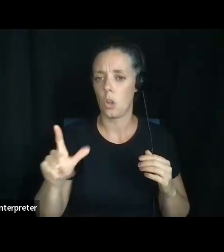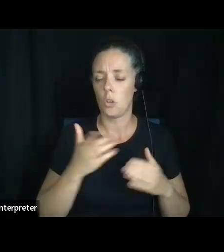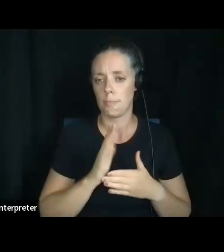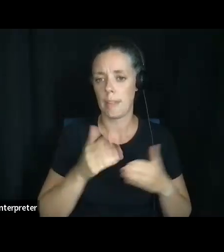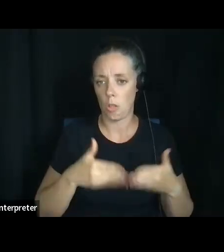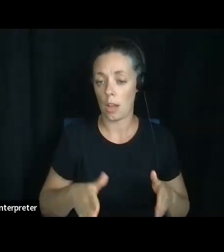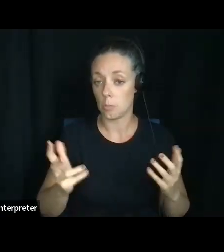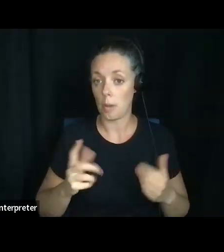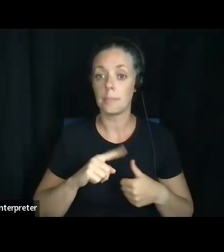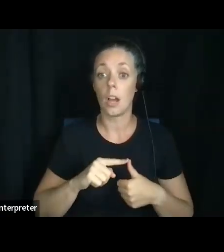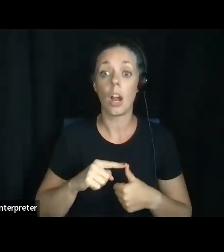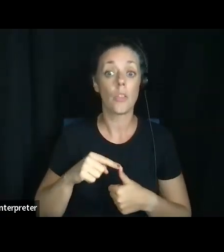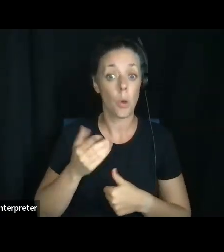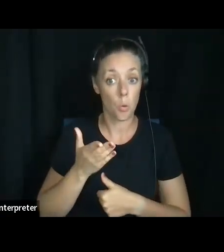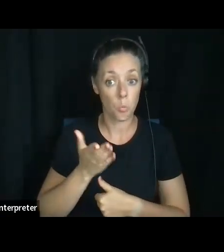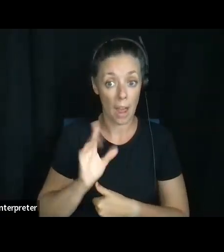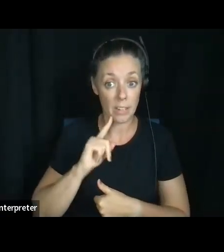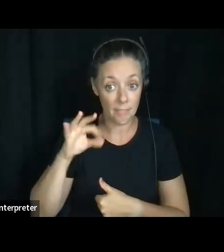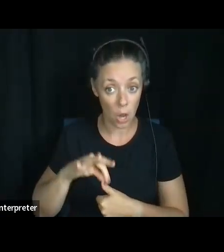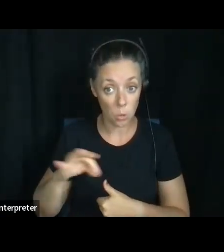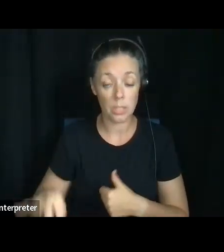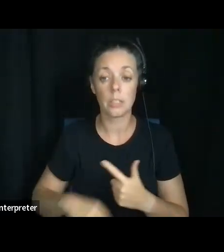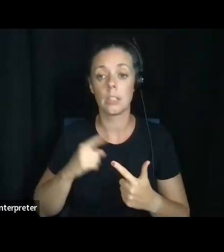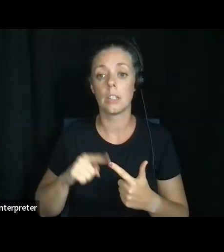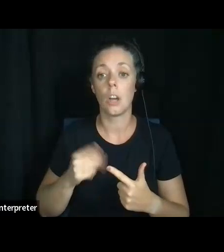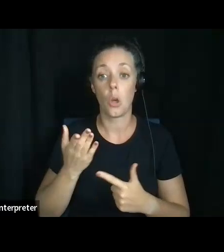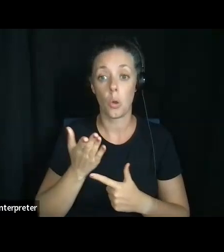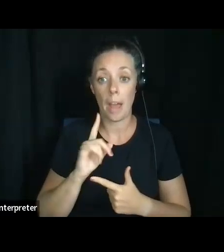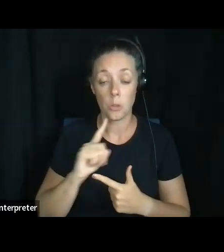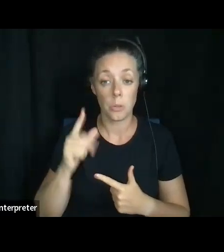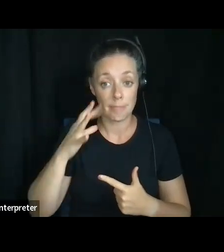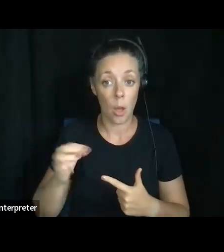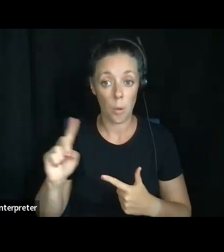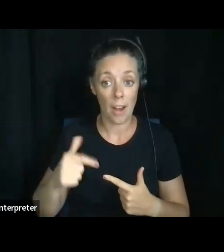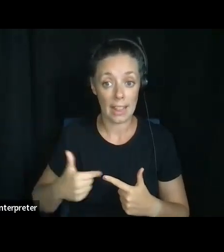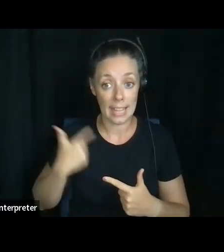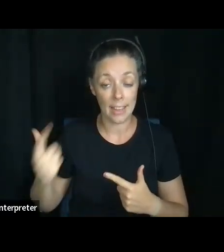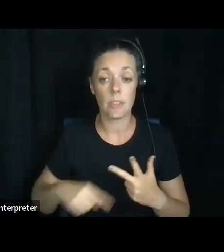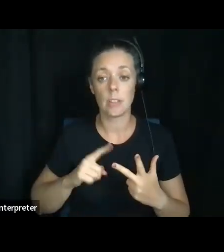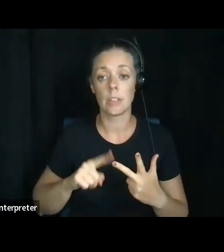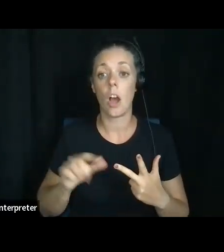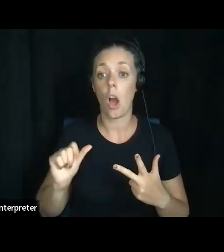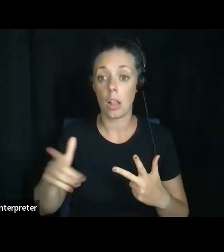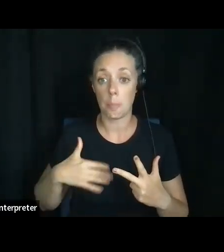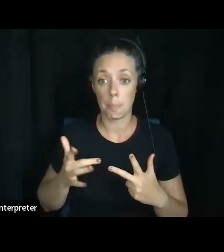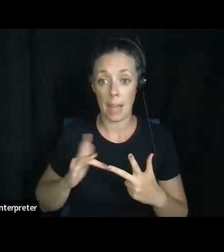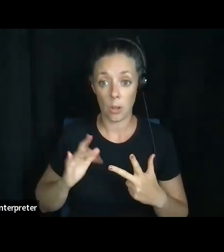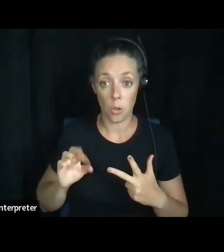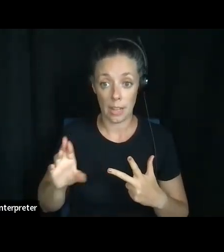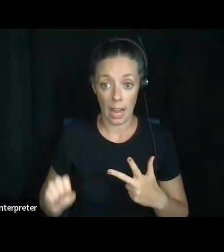ones are the right to vote, um, the right to decide where I live, all my medical care, um,